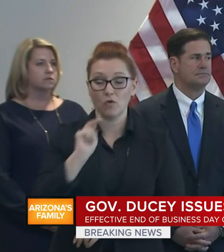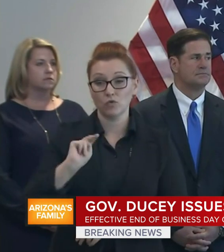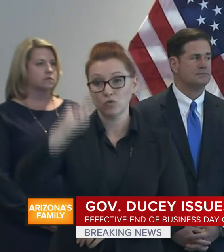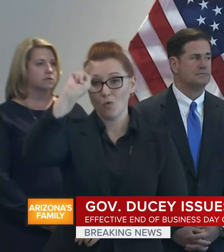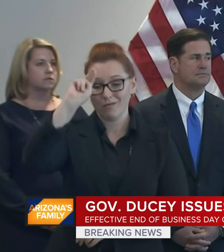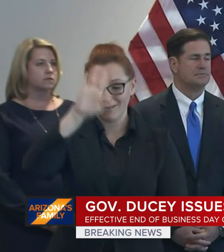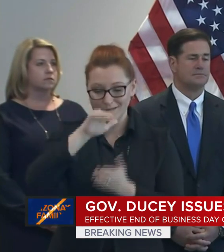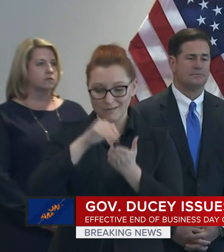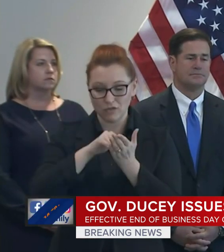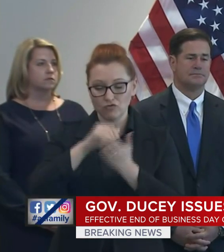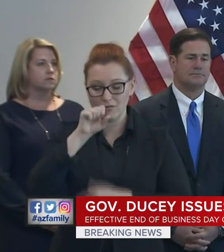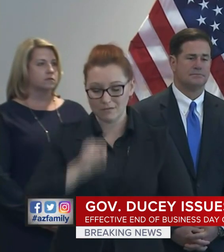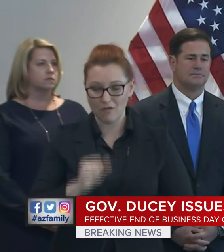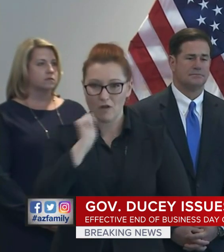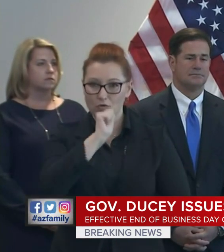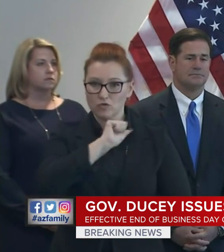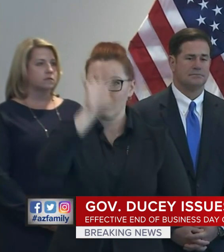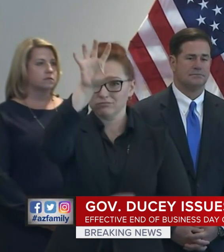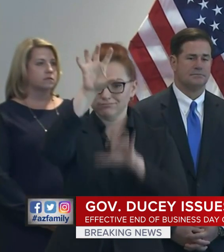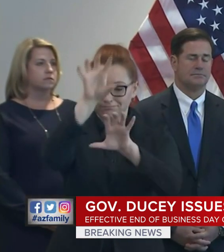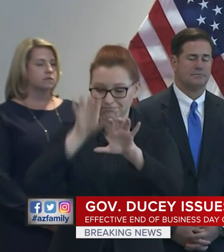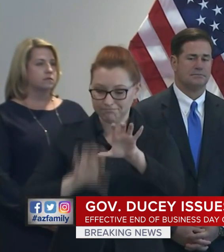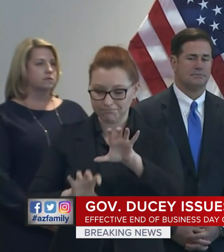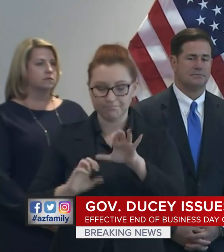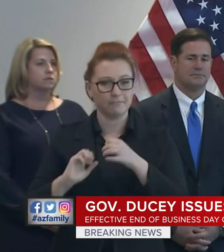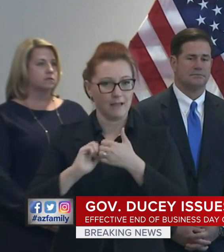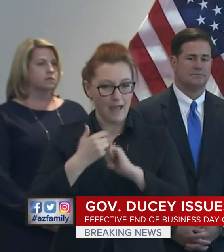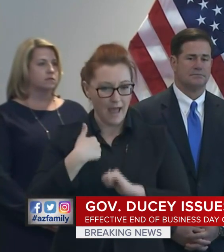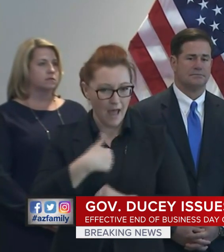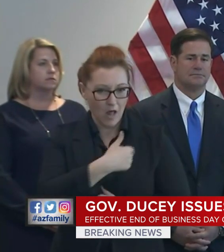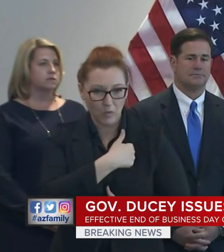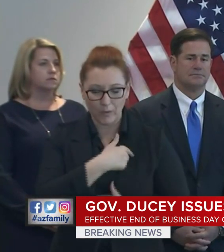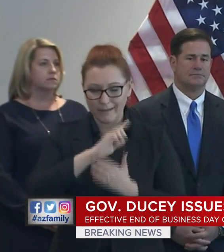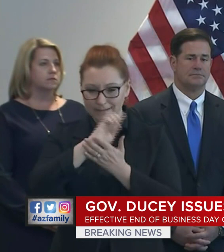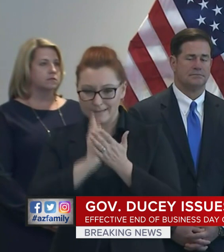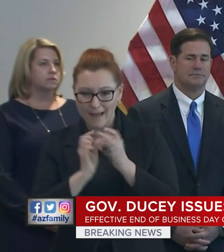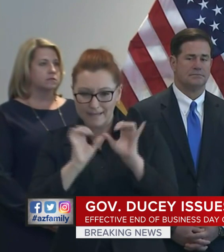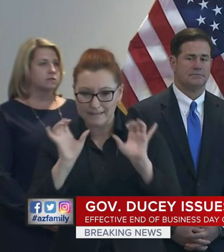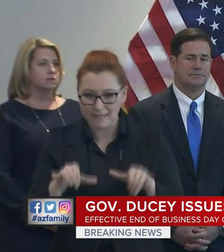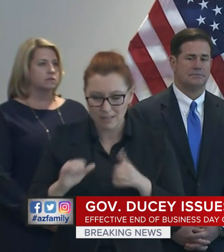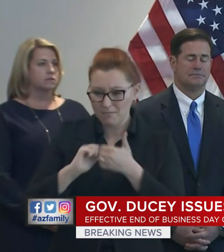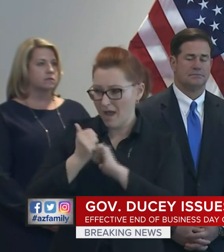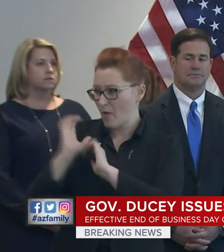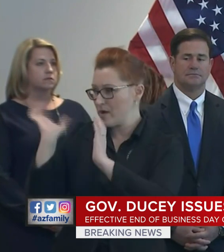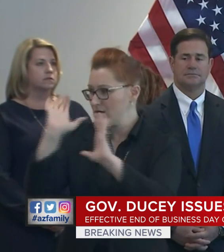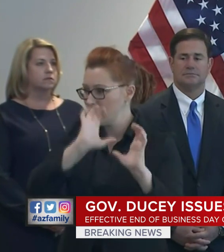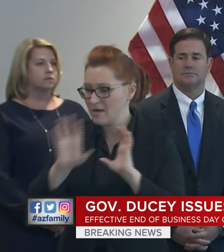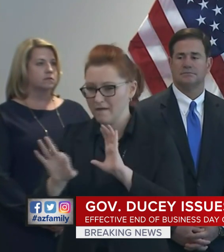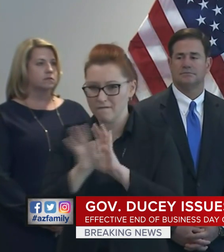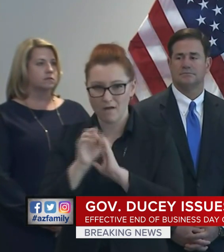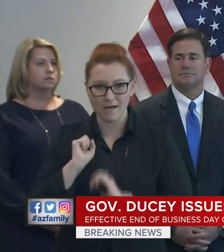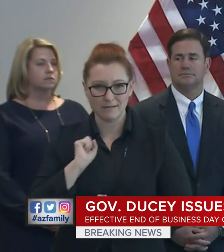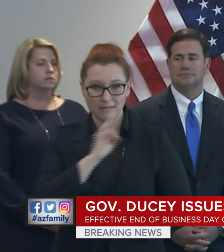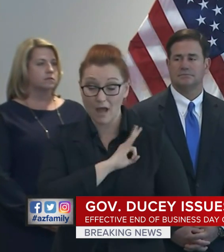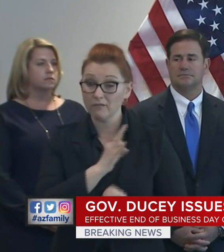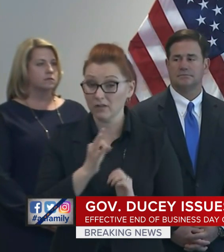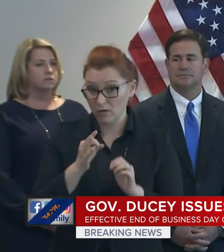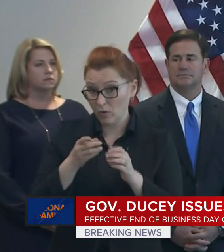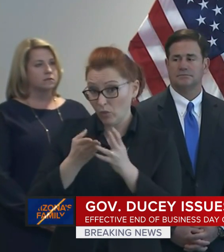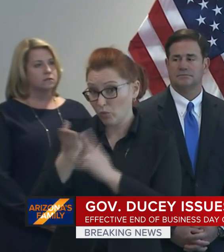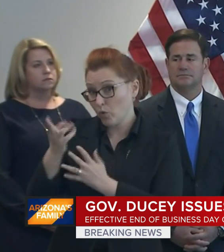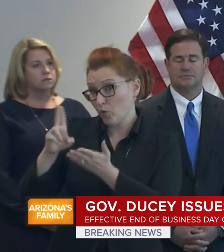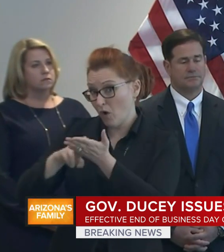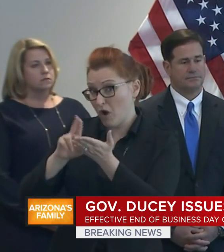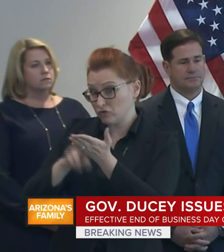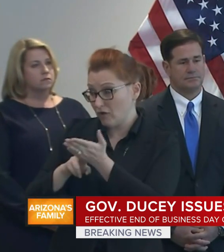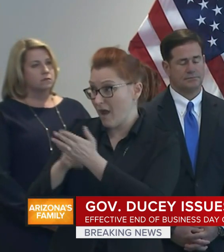and how we would staff and design those systems again with contract or guardsmen to